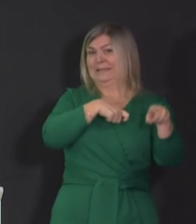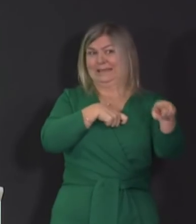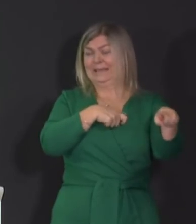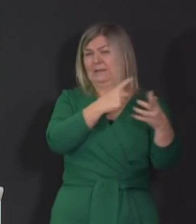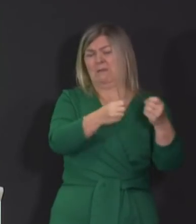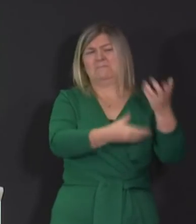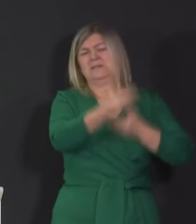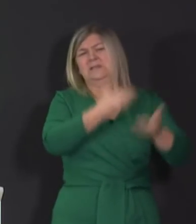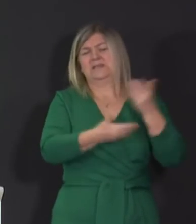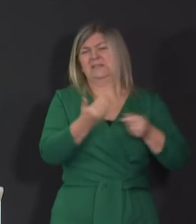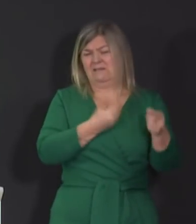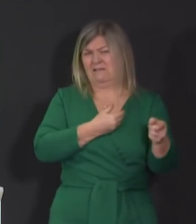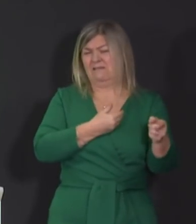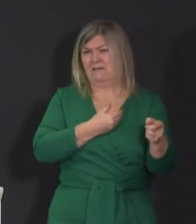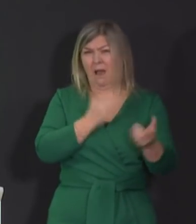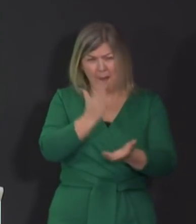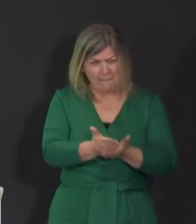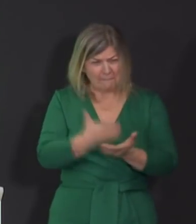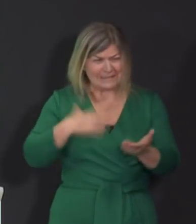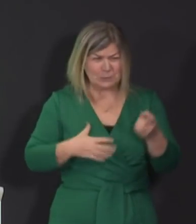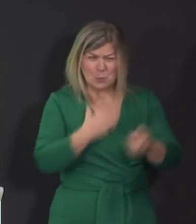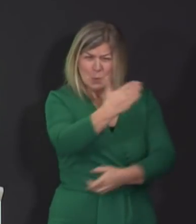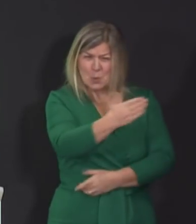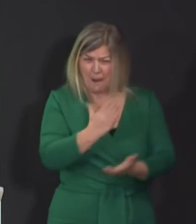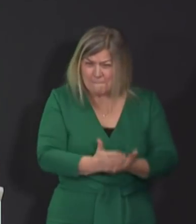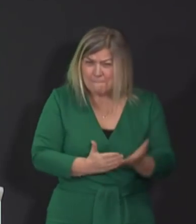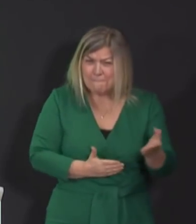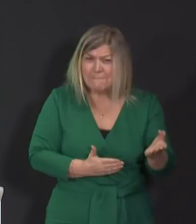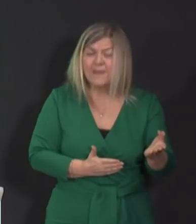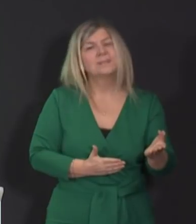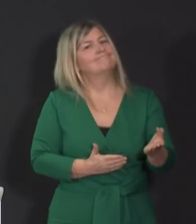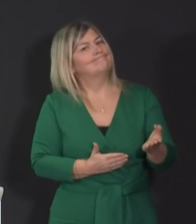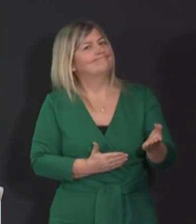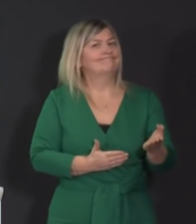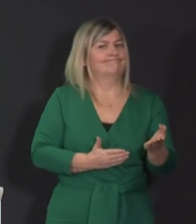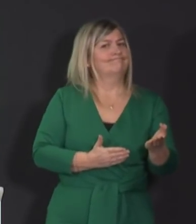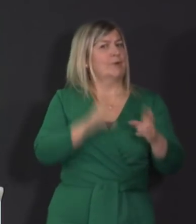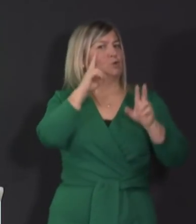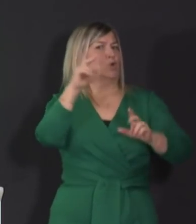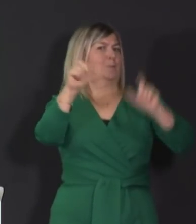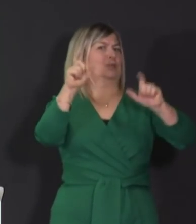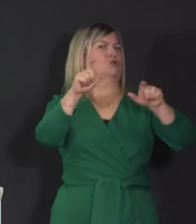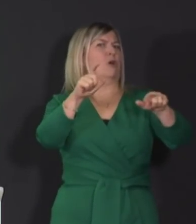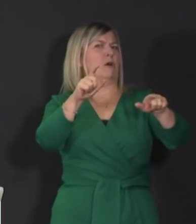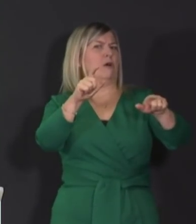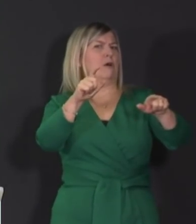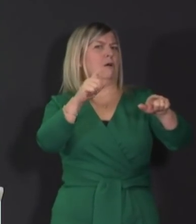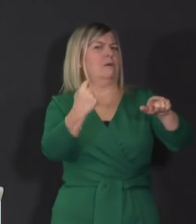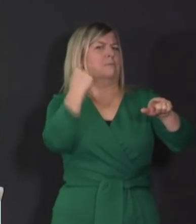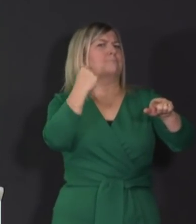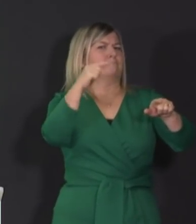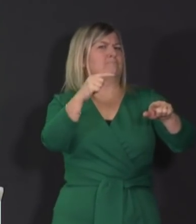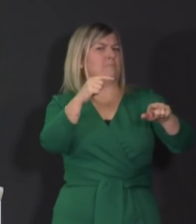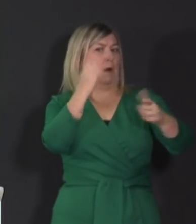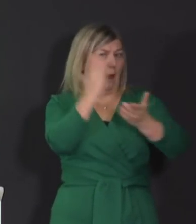Doubts about whether Celtic's trip to Dubai was really essential. And I have doubts based on some pictures I've seen about whether adherence to bubble